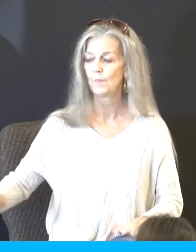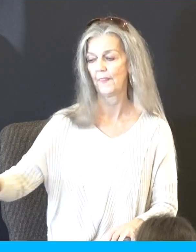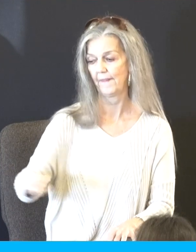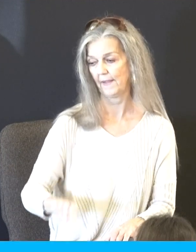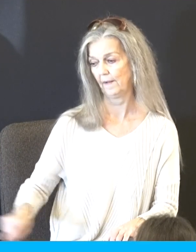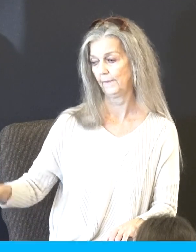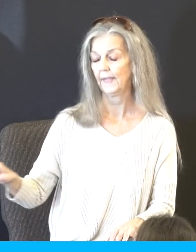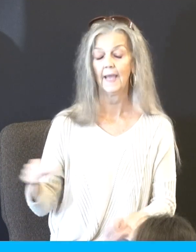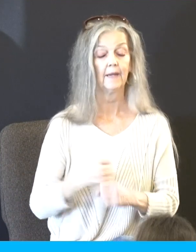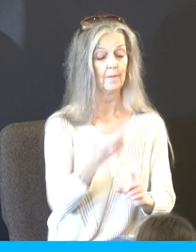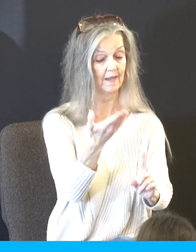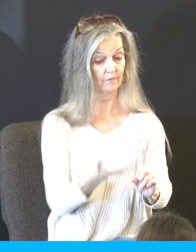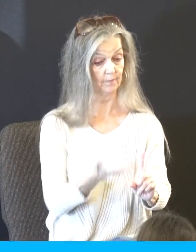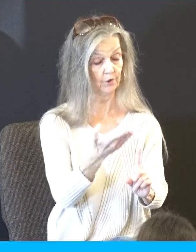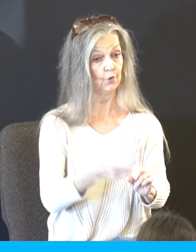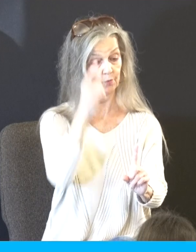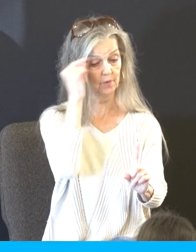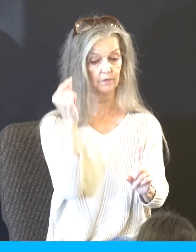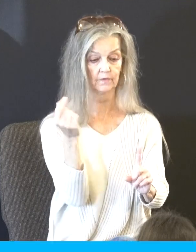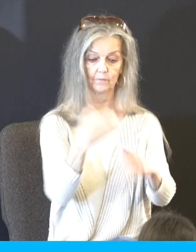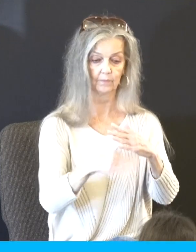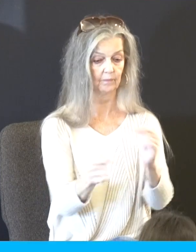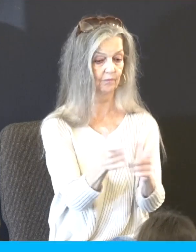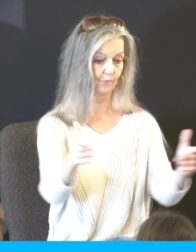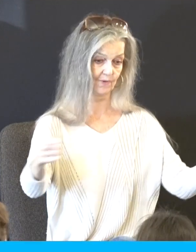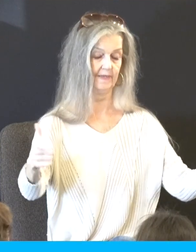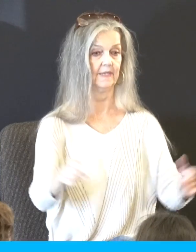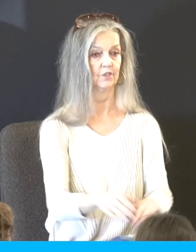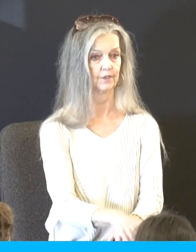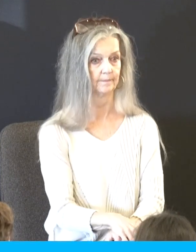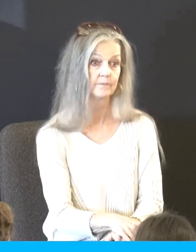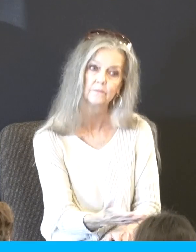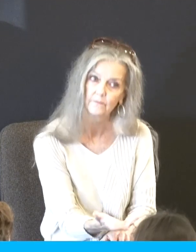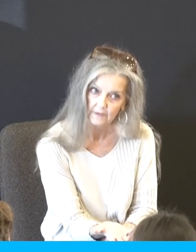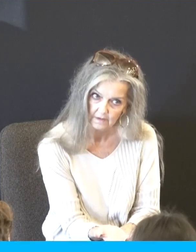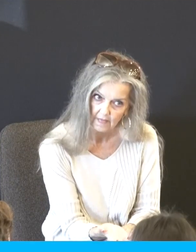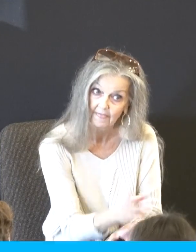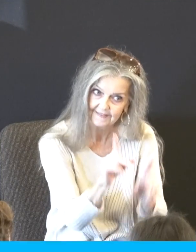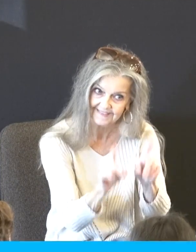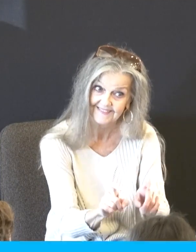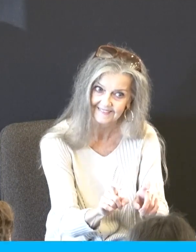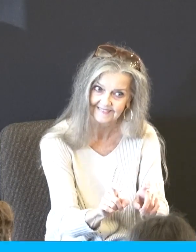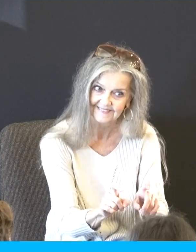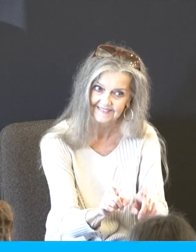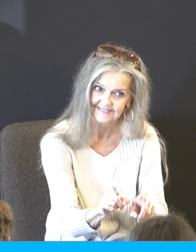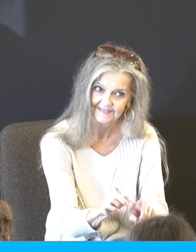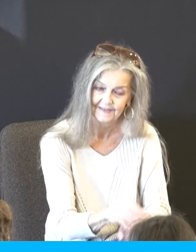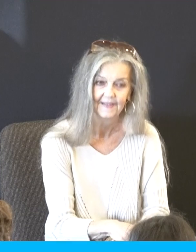make of thee a great nation. What is this? It's a test of Moses. Now, I want to point out something. In